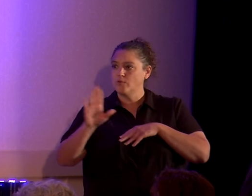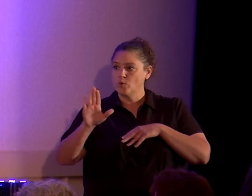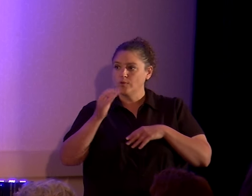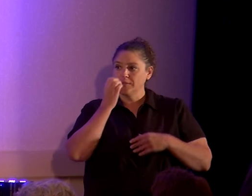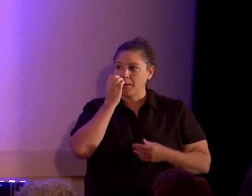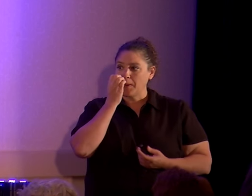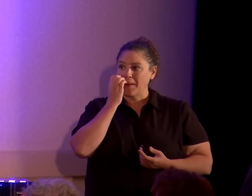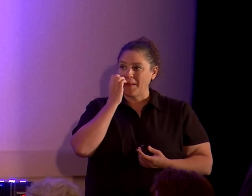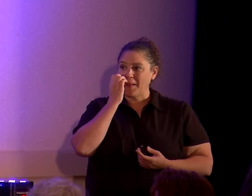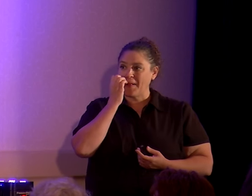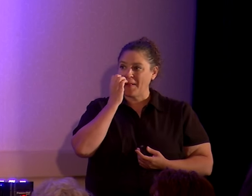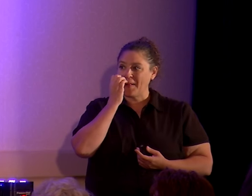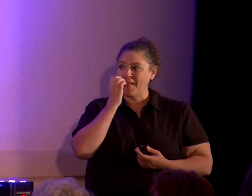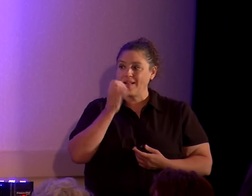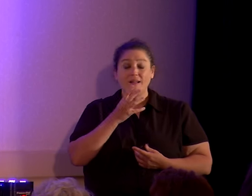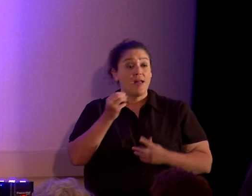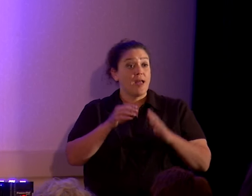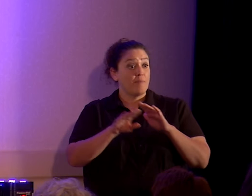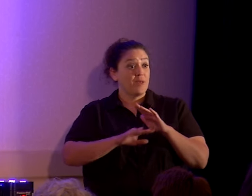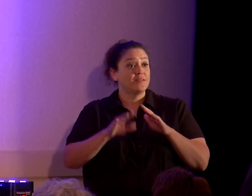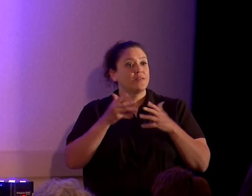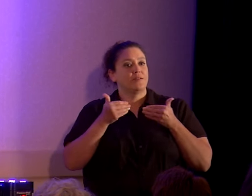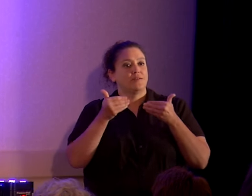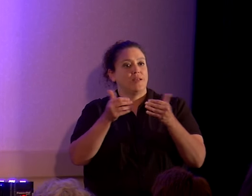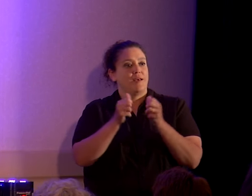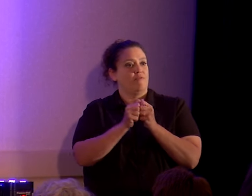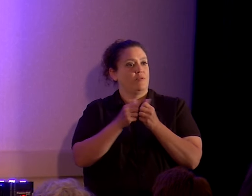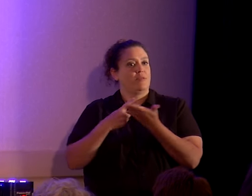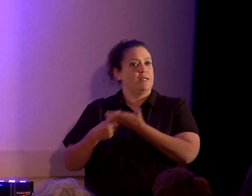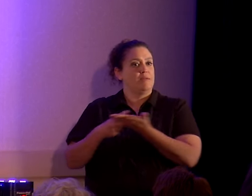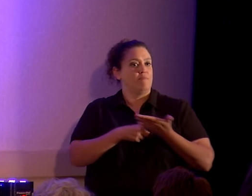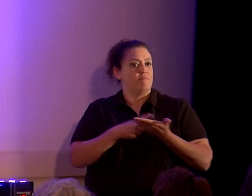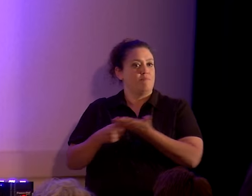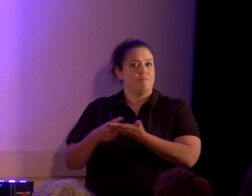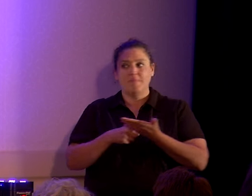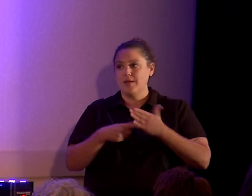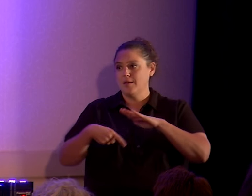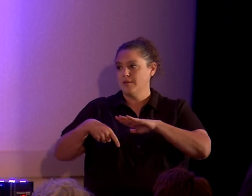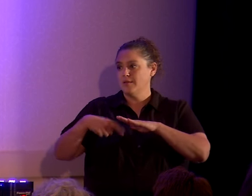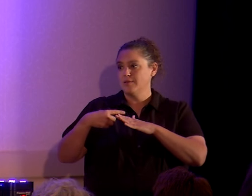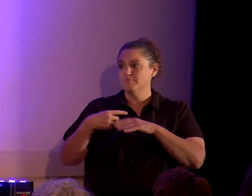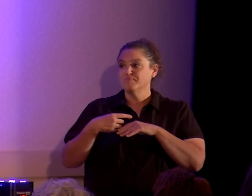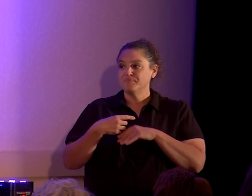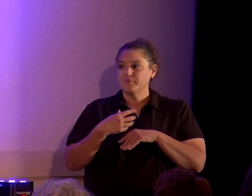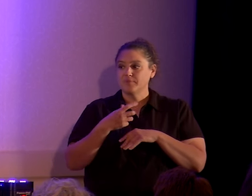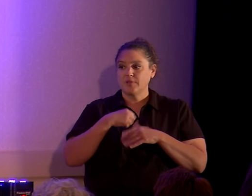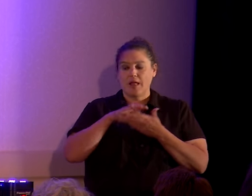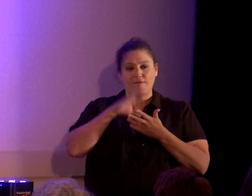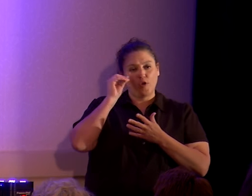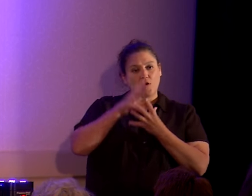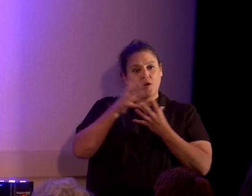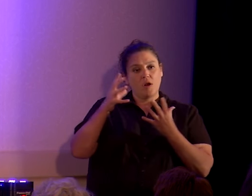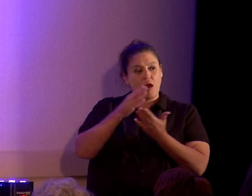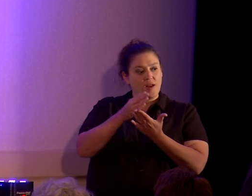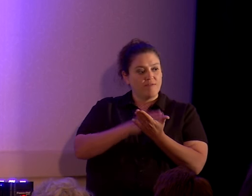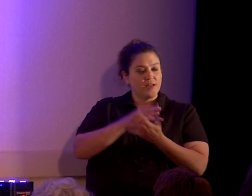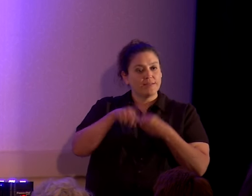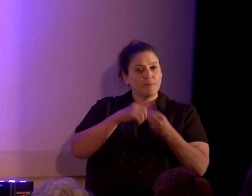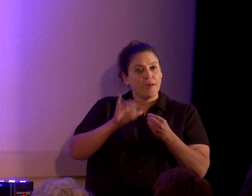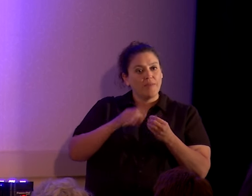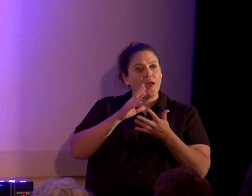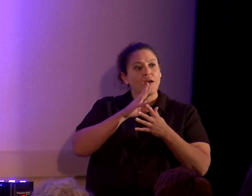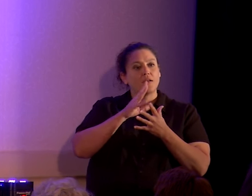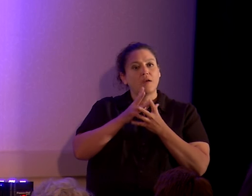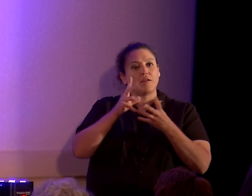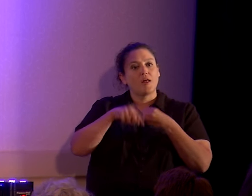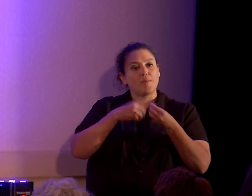So it's a live call-in show, and basically it is let's have a debate. Let's have a discussion. I've learned a lot of lessons over that. I talked a little bit about it in the workshop the